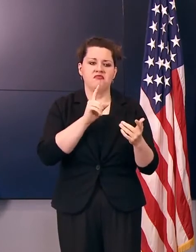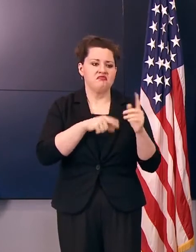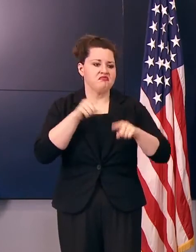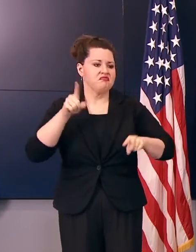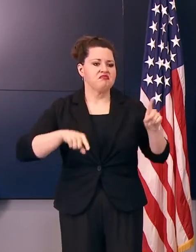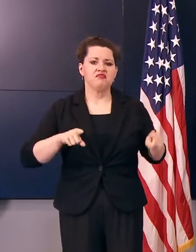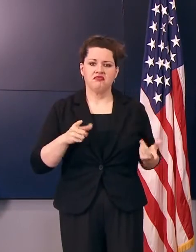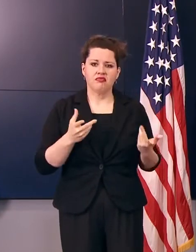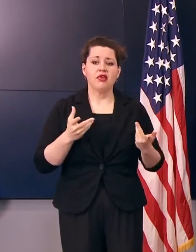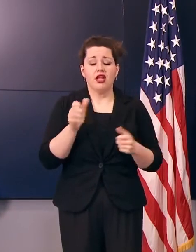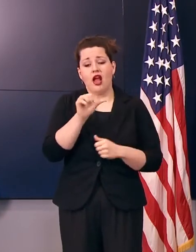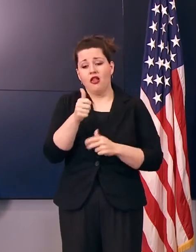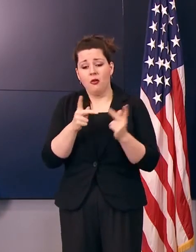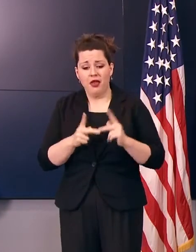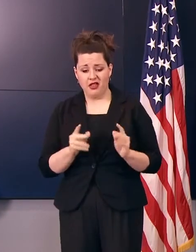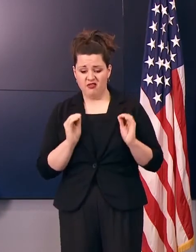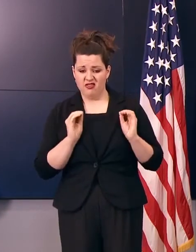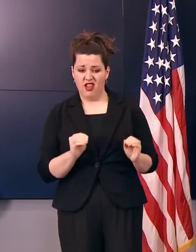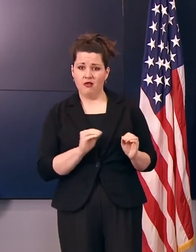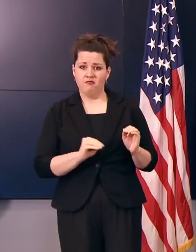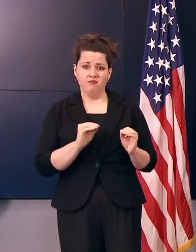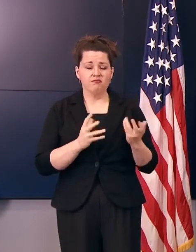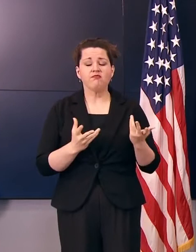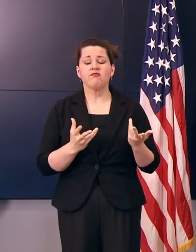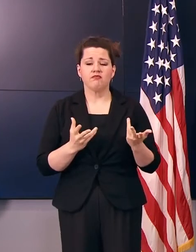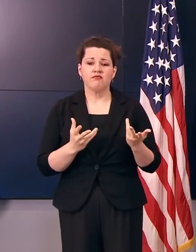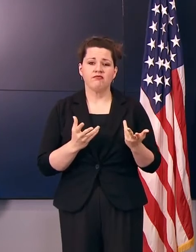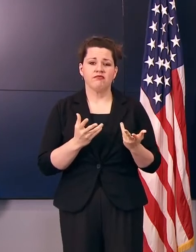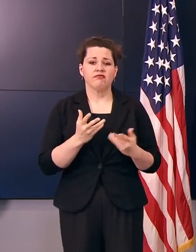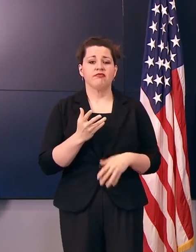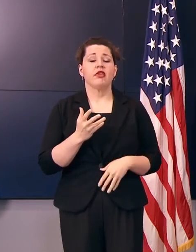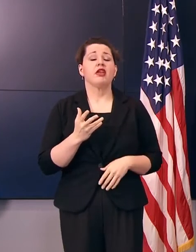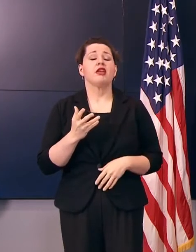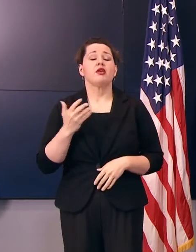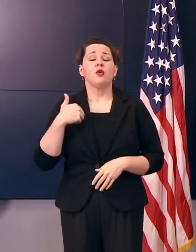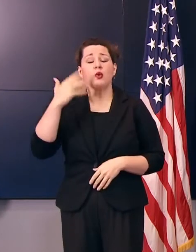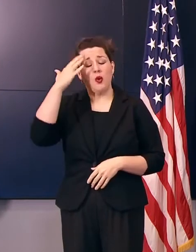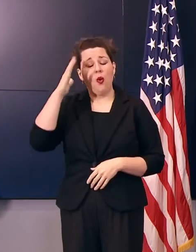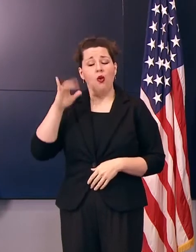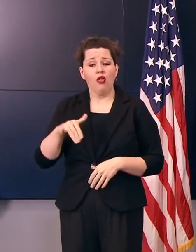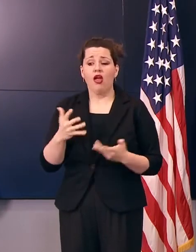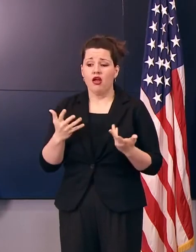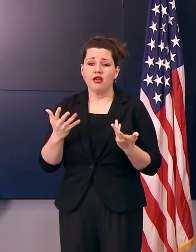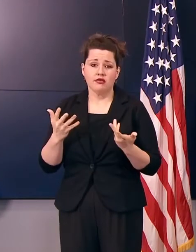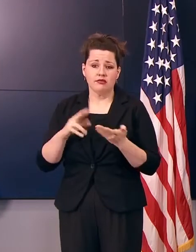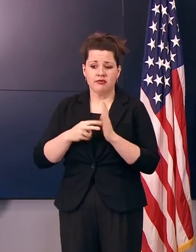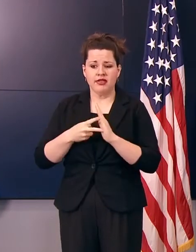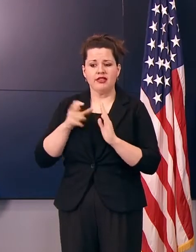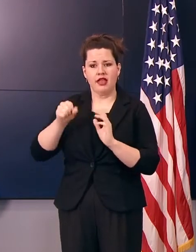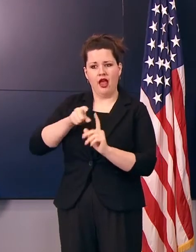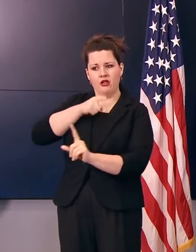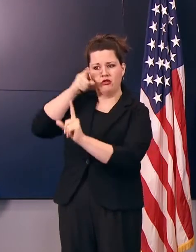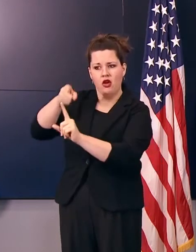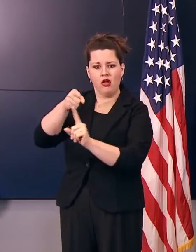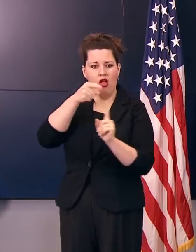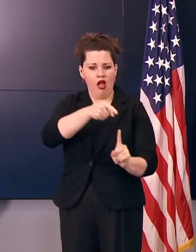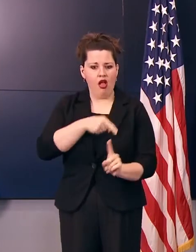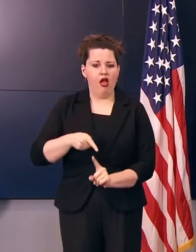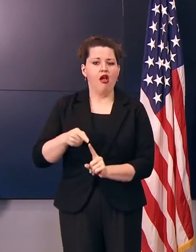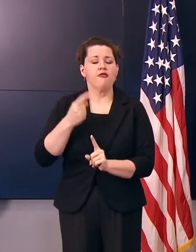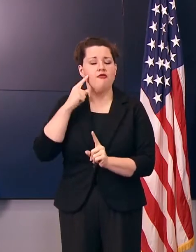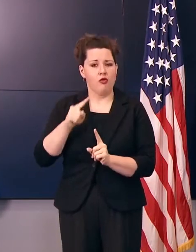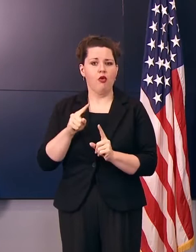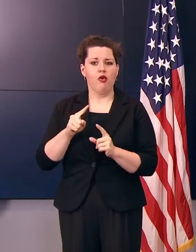and other locations where there is no activity at all. Knowing this, we can take a targeted approach to loosening restrictions